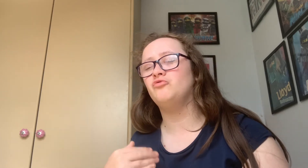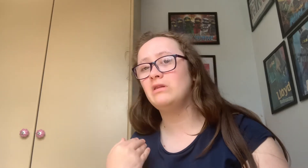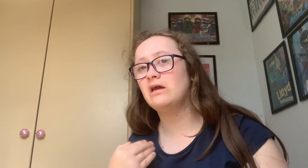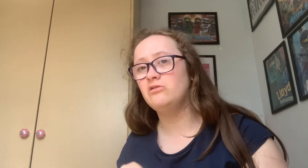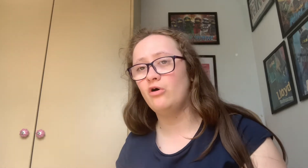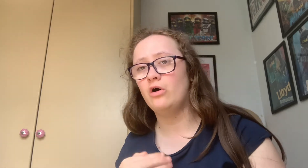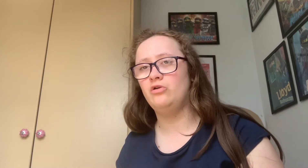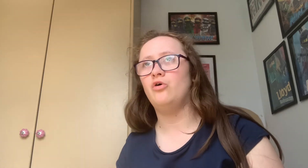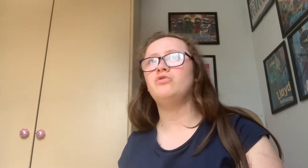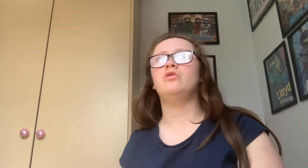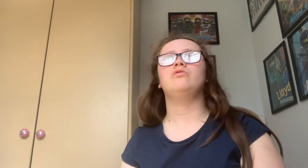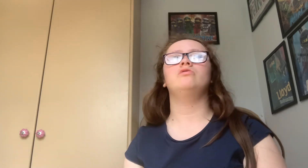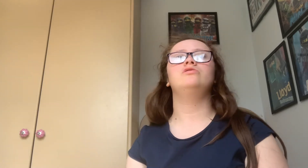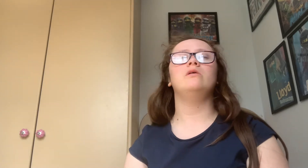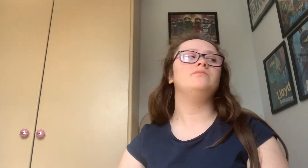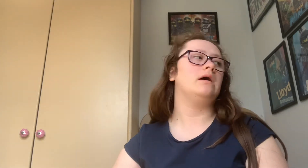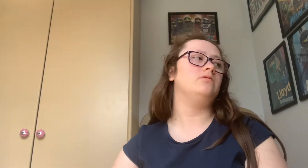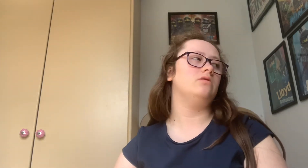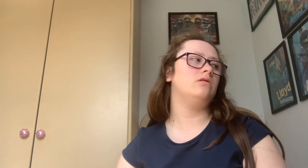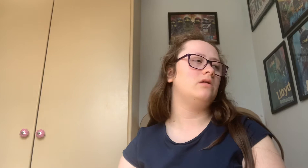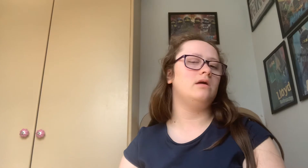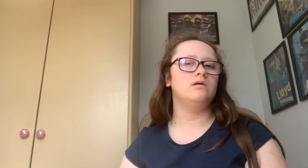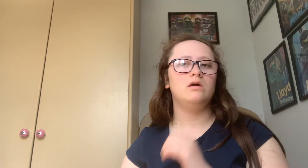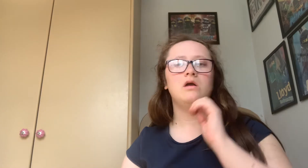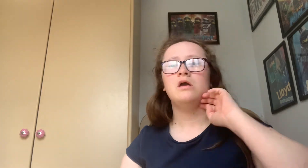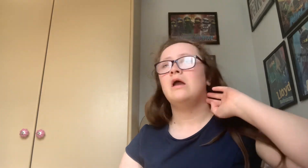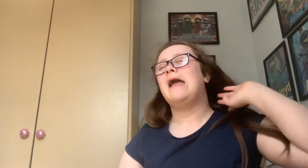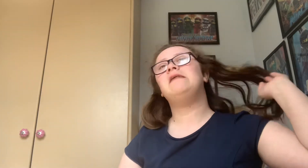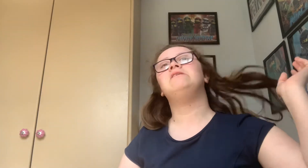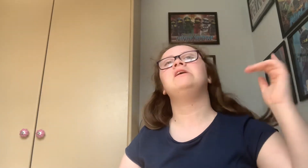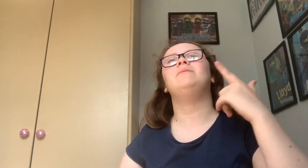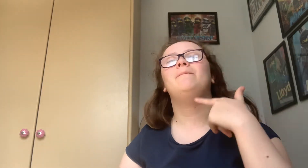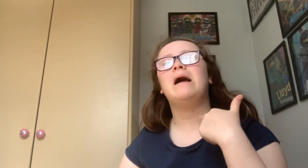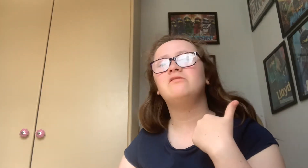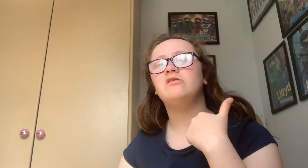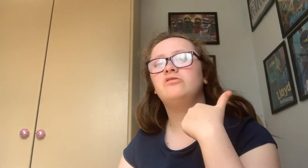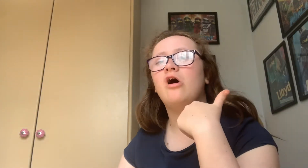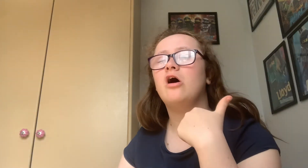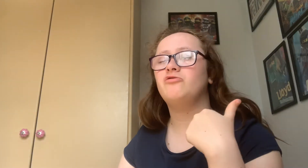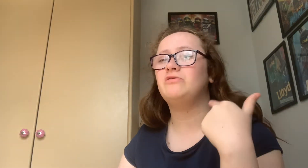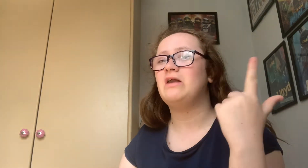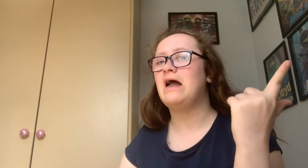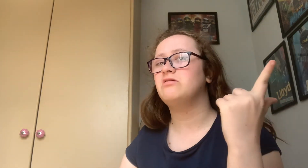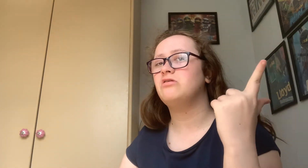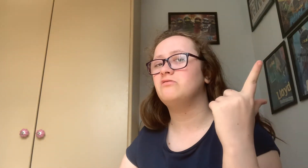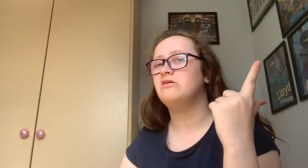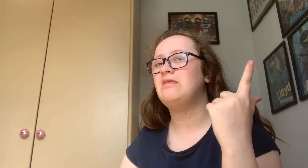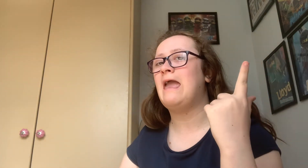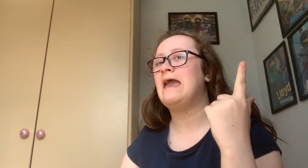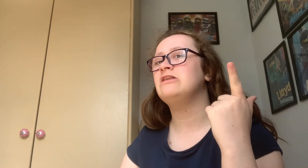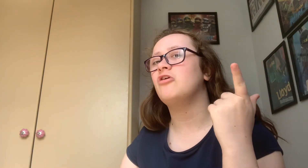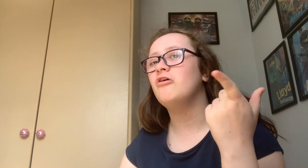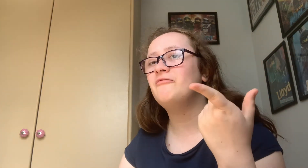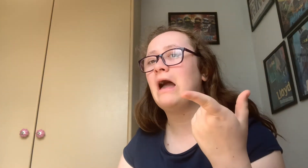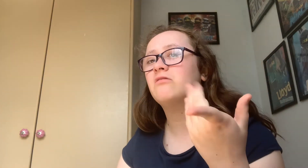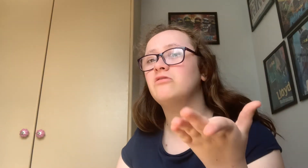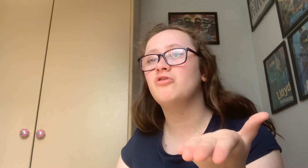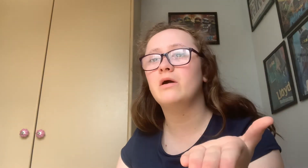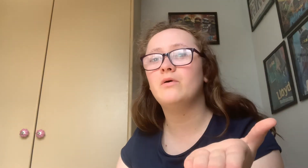not like a lot a lot just sometimes you could say And it takes me back to the start which I had to start today and all thanks to talk a book